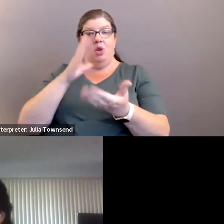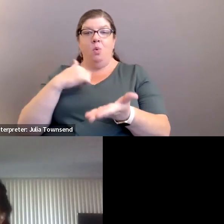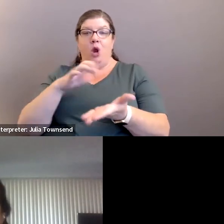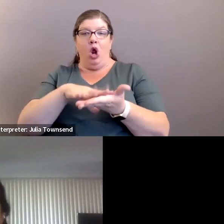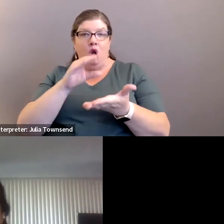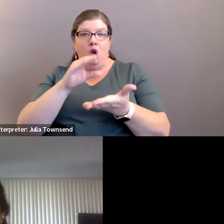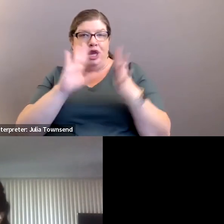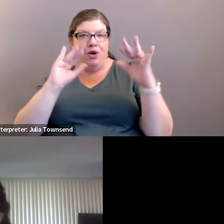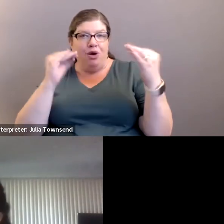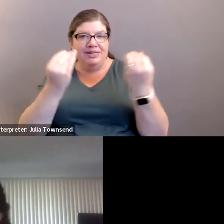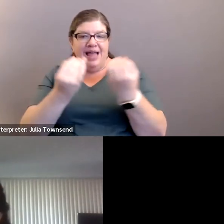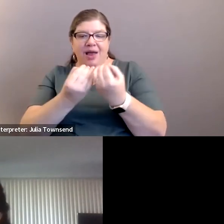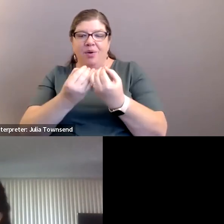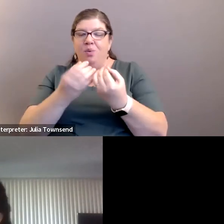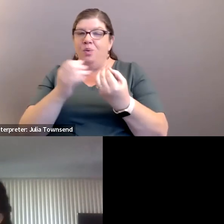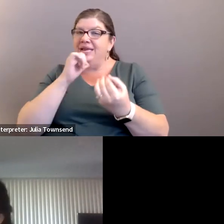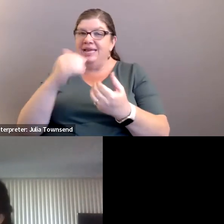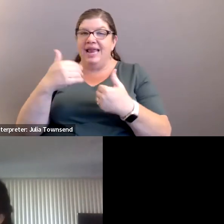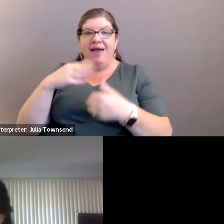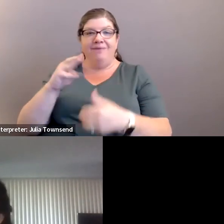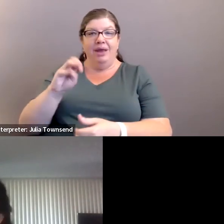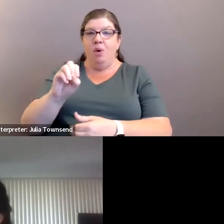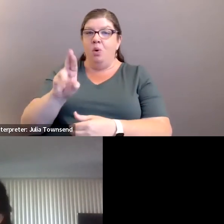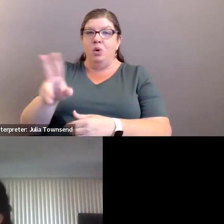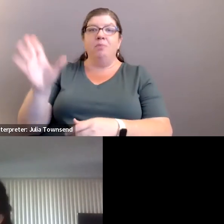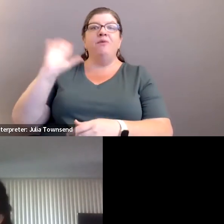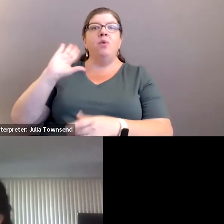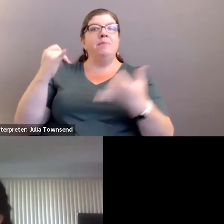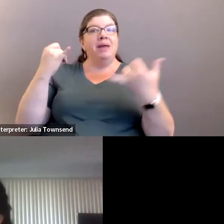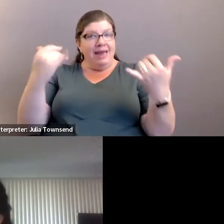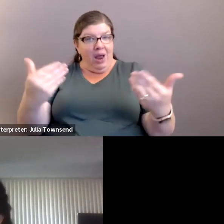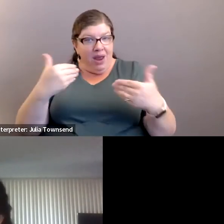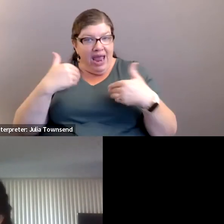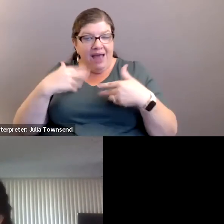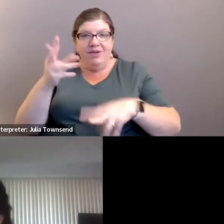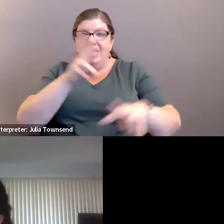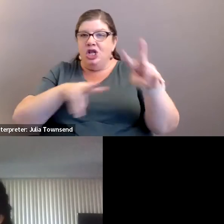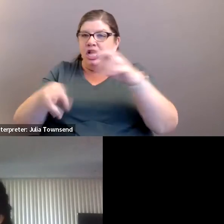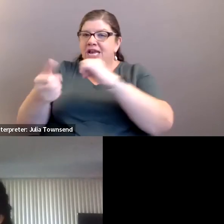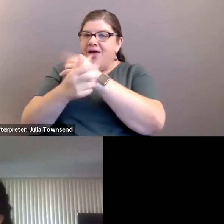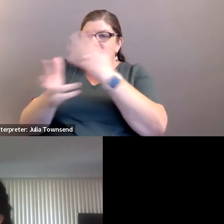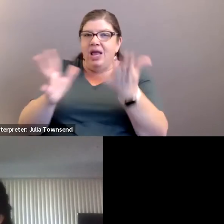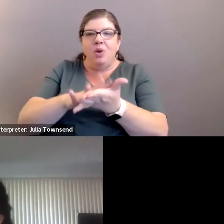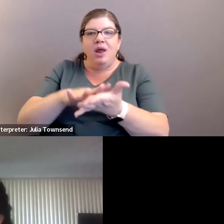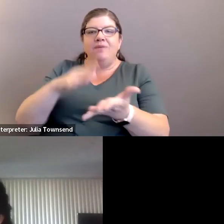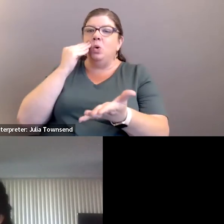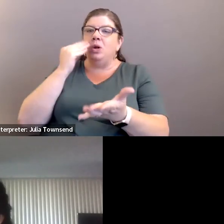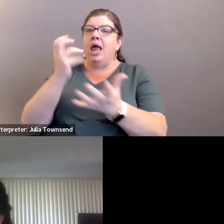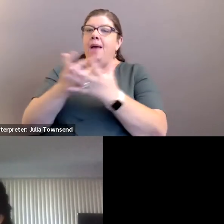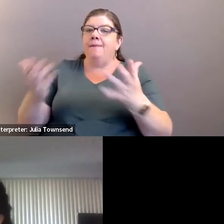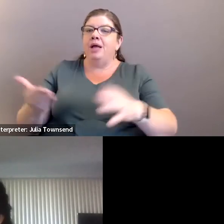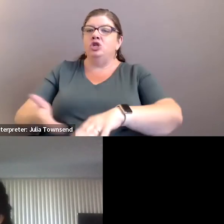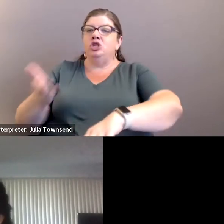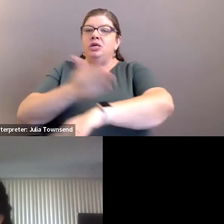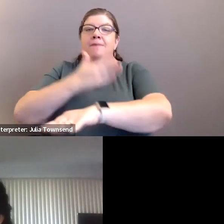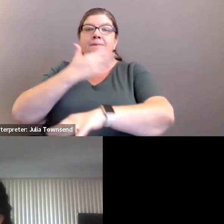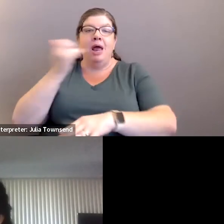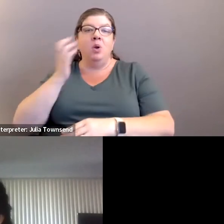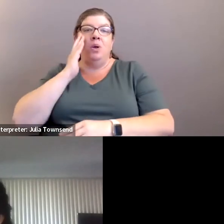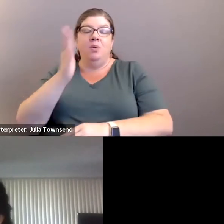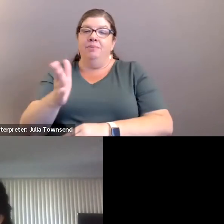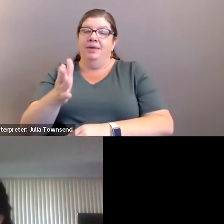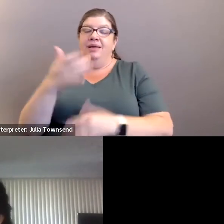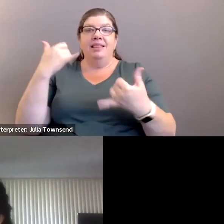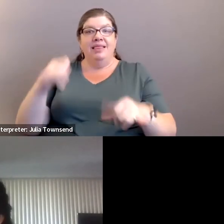organization we didn't have an MOU before but hey we have went out and look at everything that we have learned and how much better we're going to be so